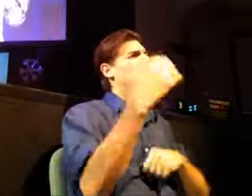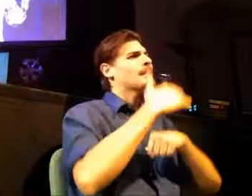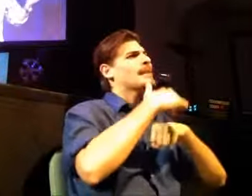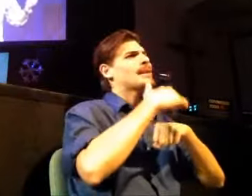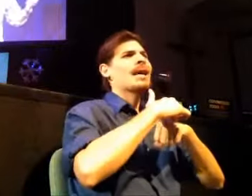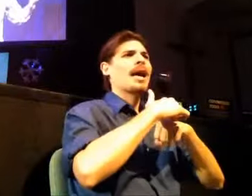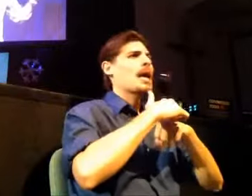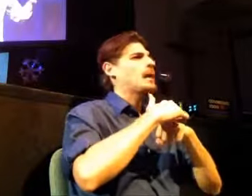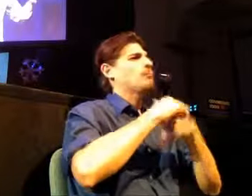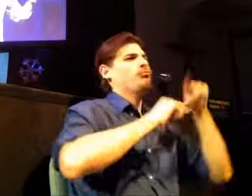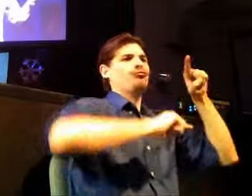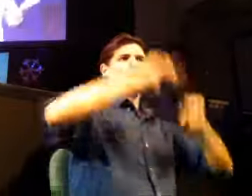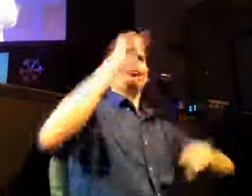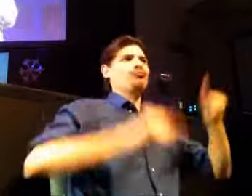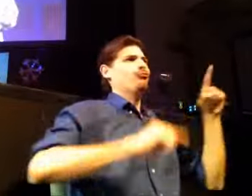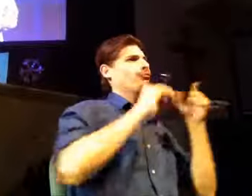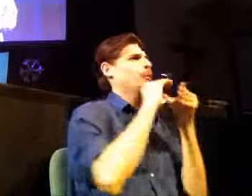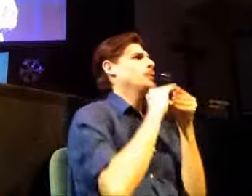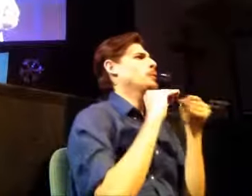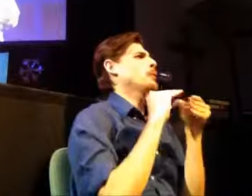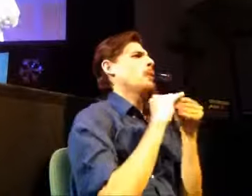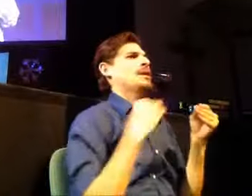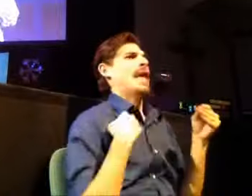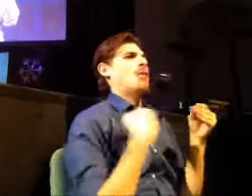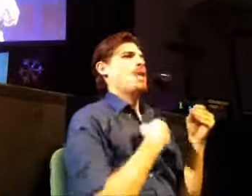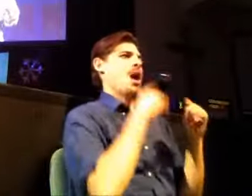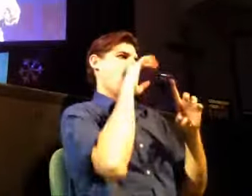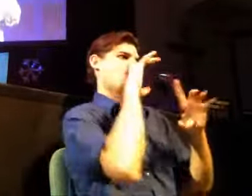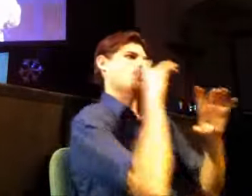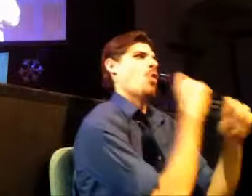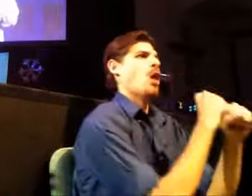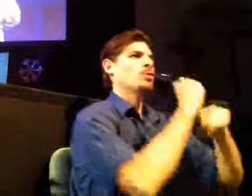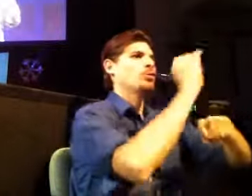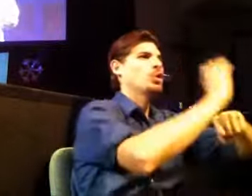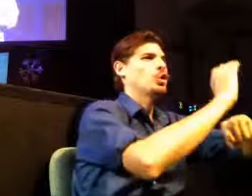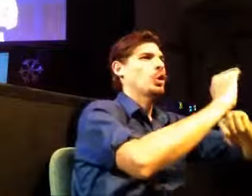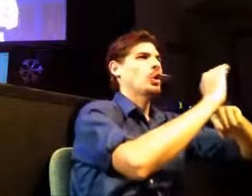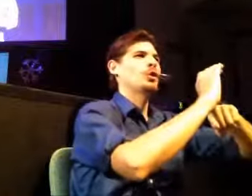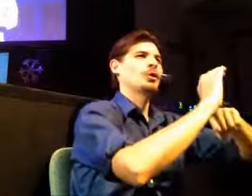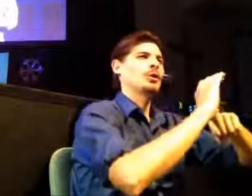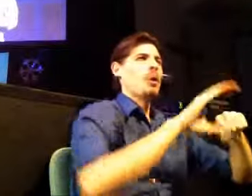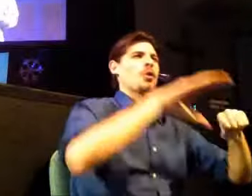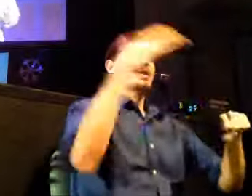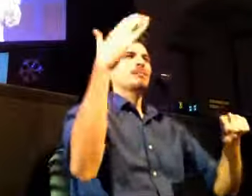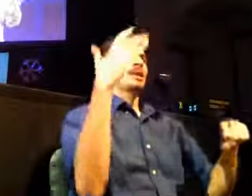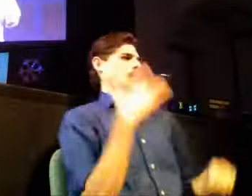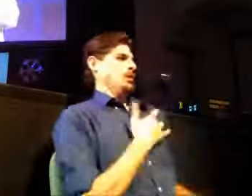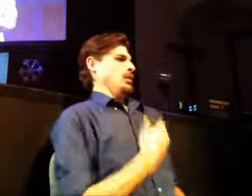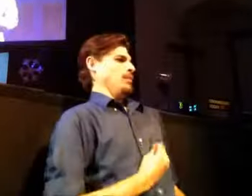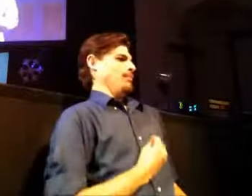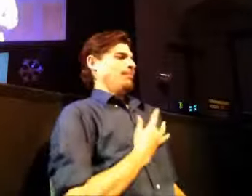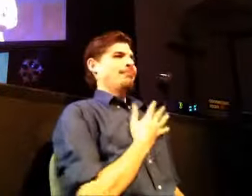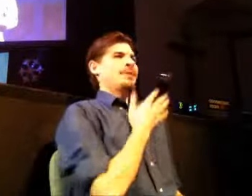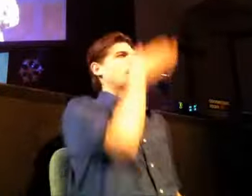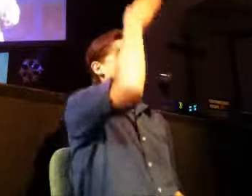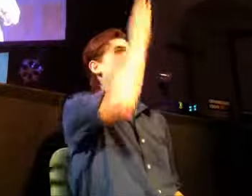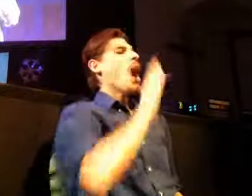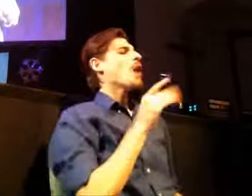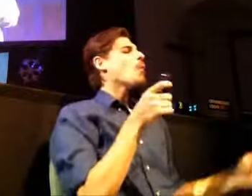whatever reason were drawn to that and God really worked with them on that in particular one gal told me